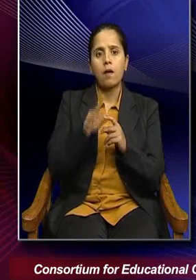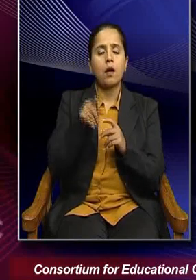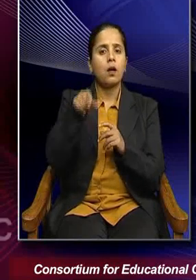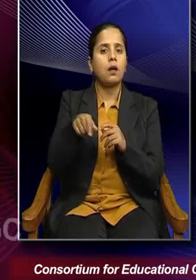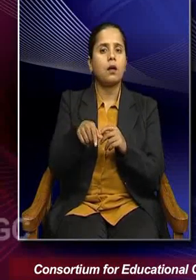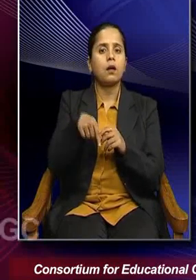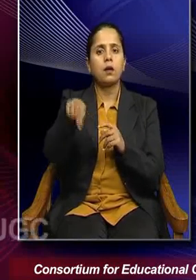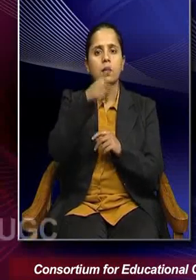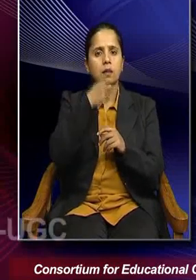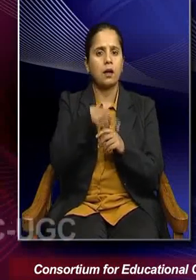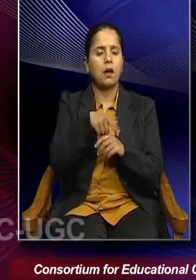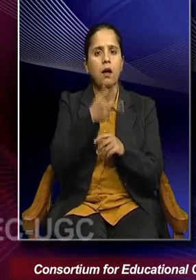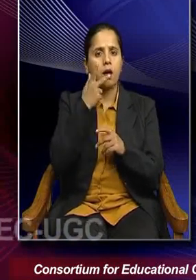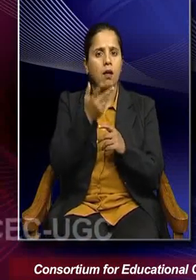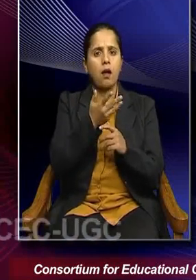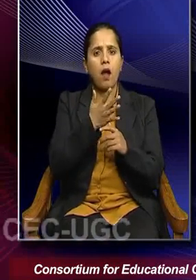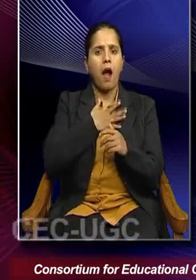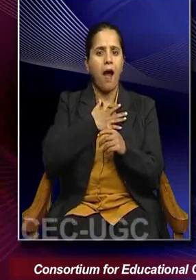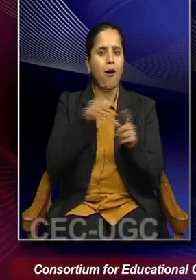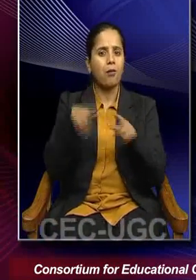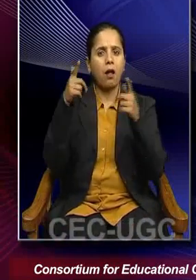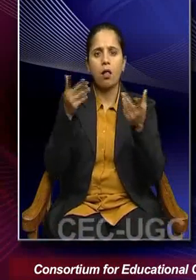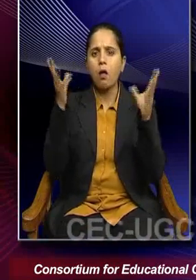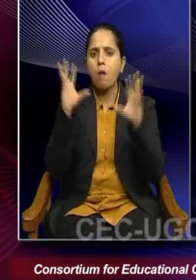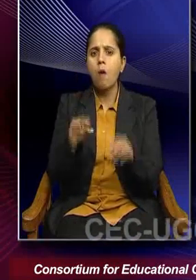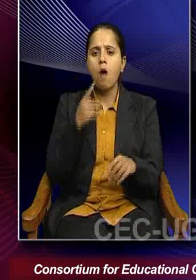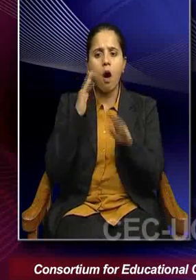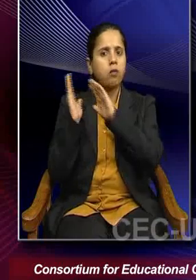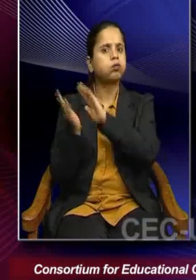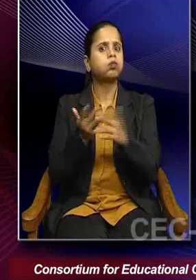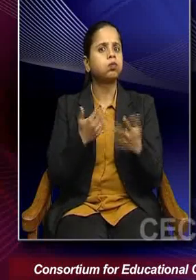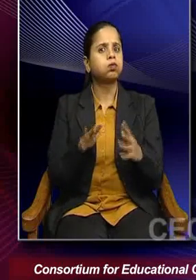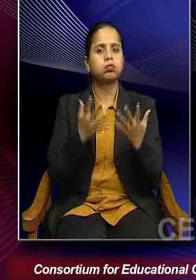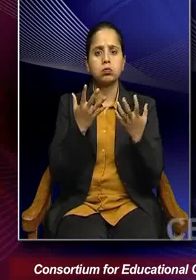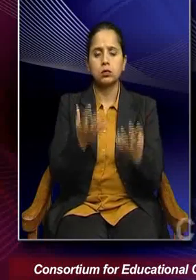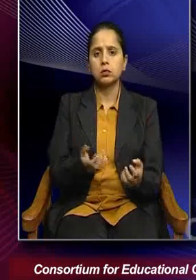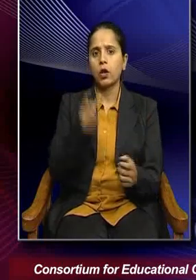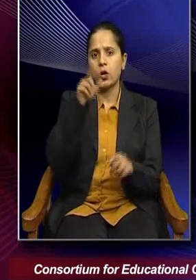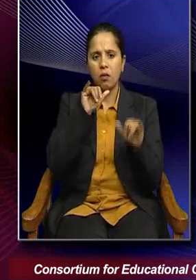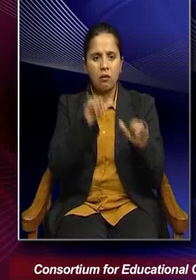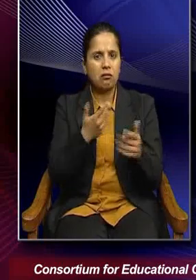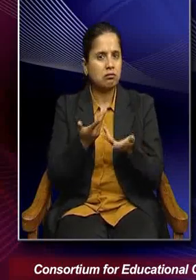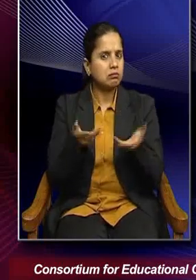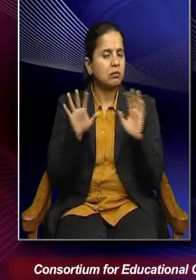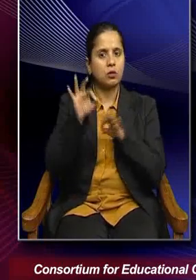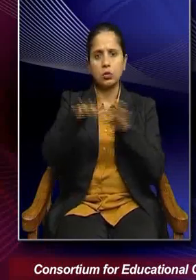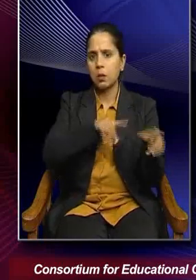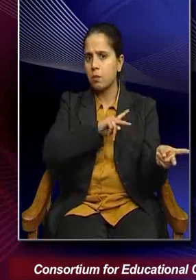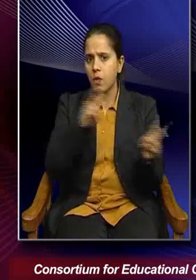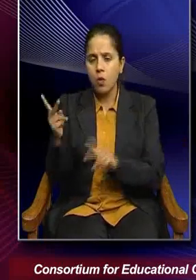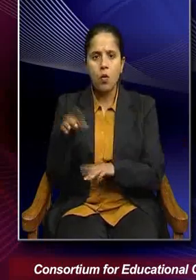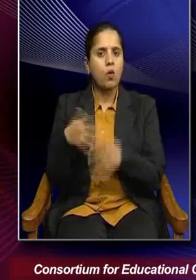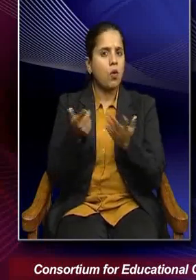desertification. The green cover is being lost with, you know, increasing human settlement, urbanization, agriculture